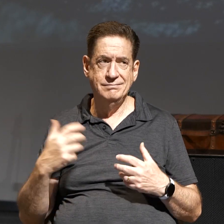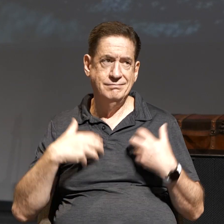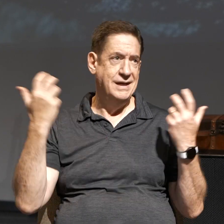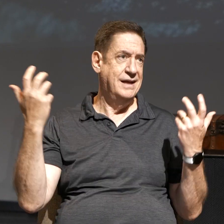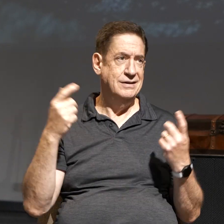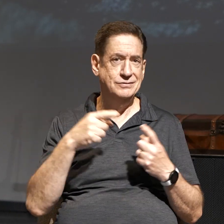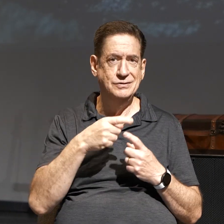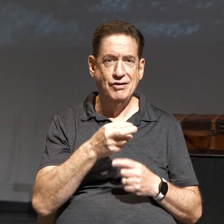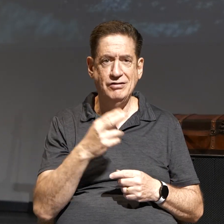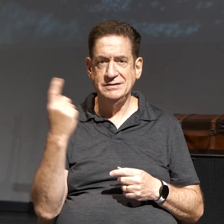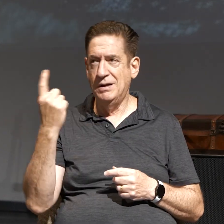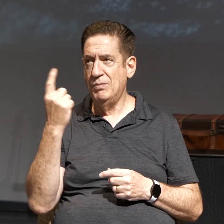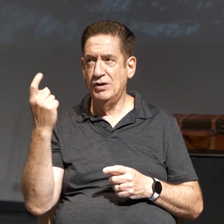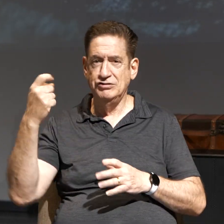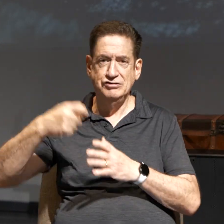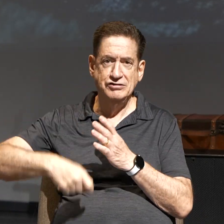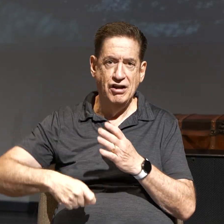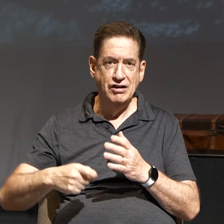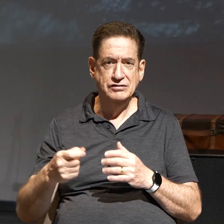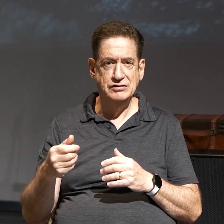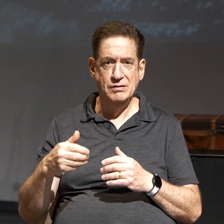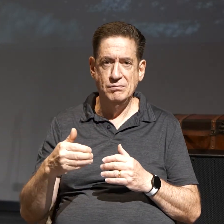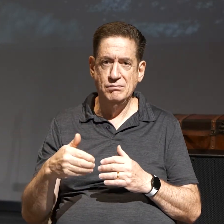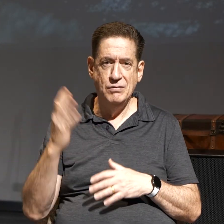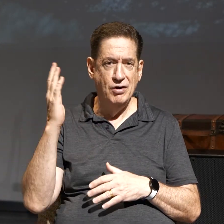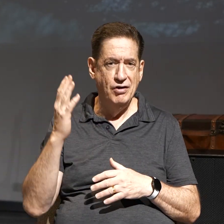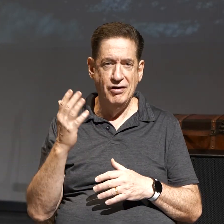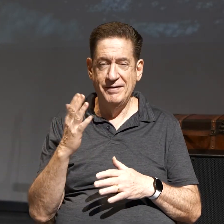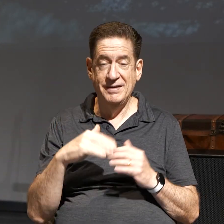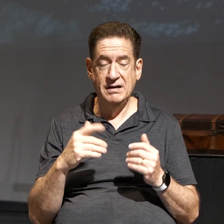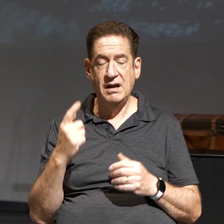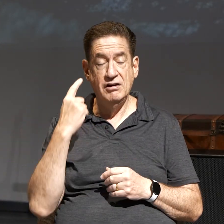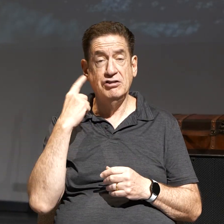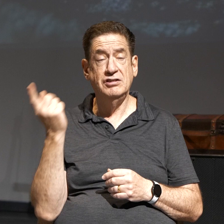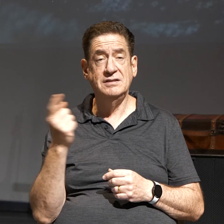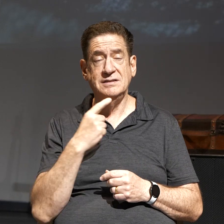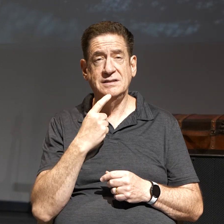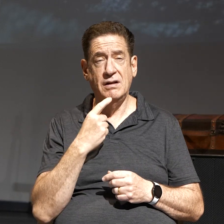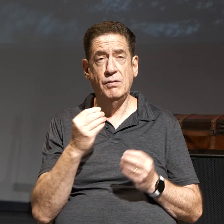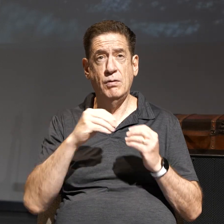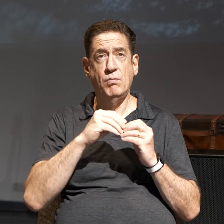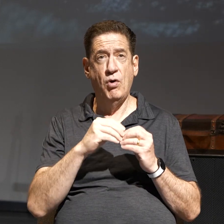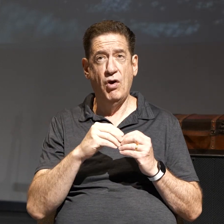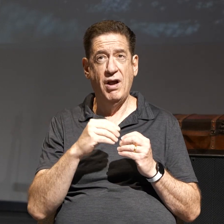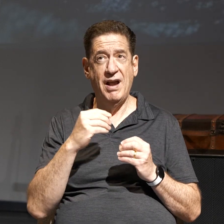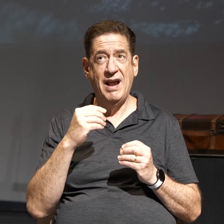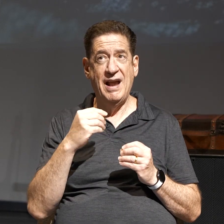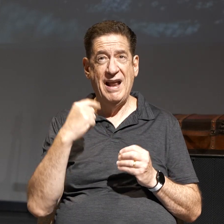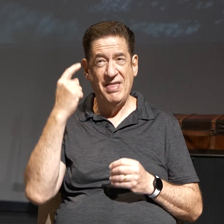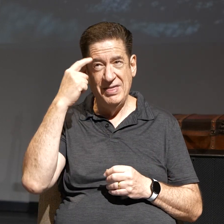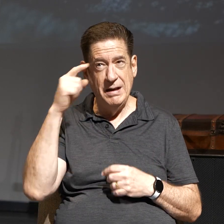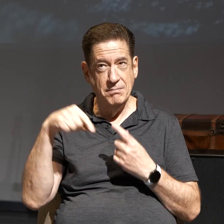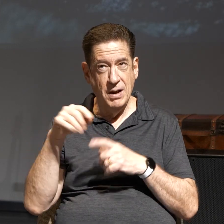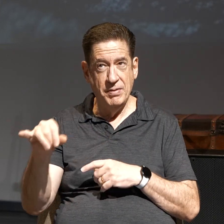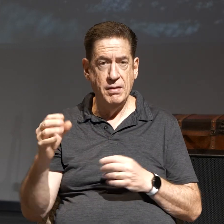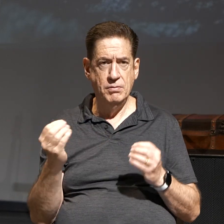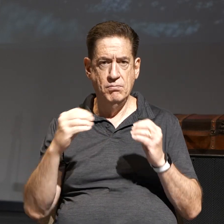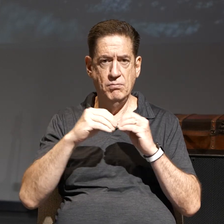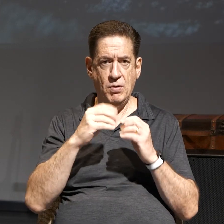charged her more than what they should have charged her or whatever. And I would hear her say, the more I think about that, the madder I get.